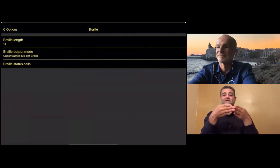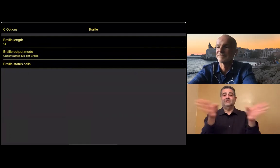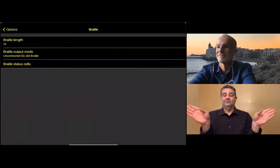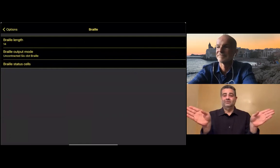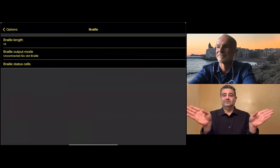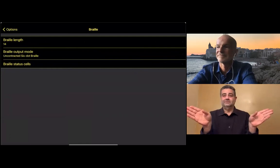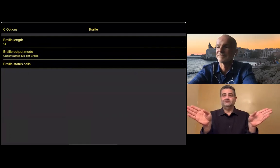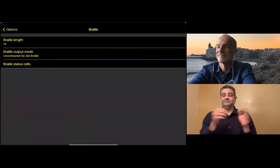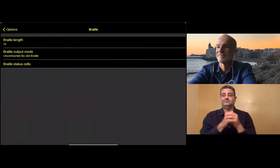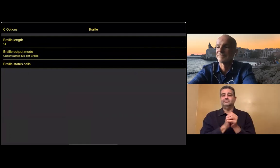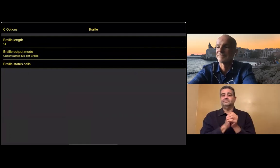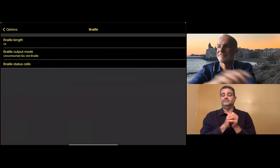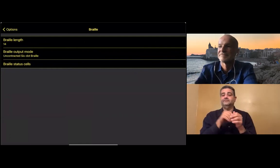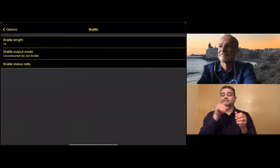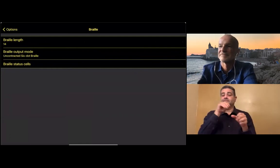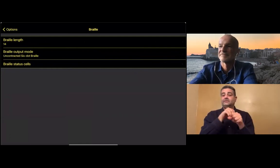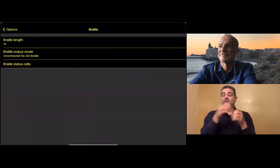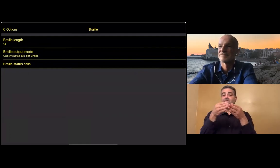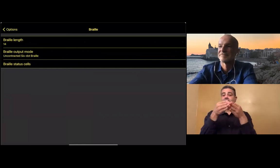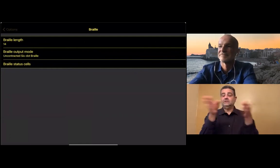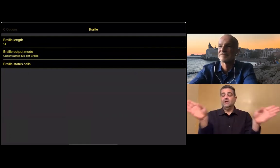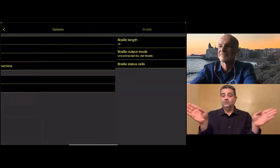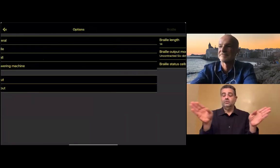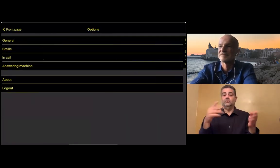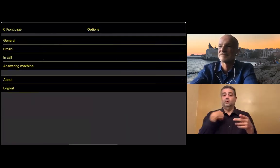So the first category of options is general.